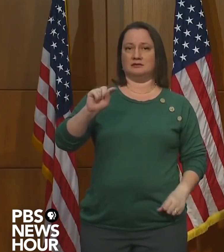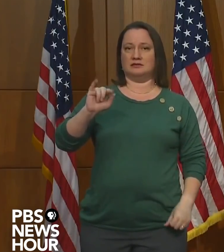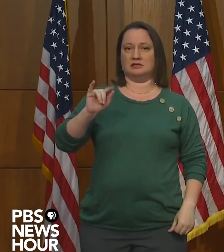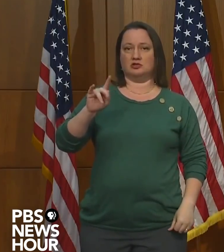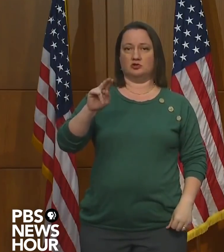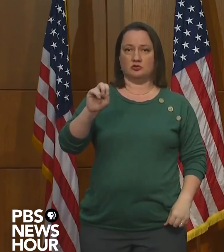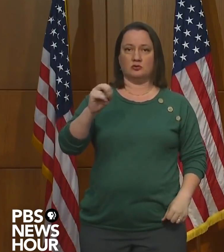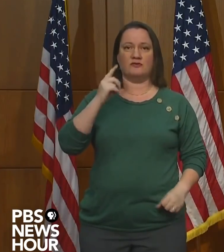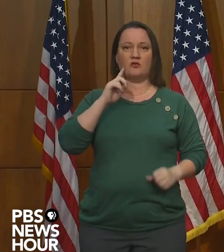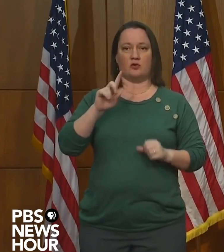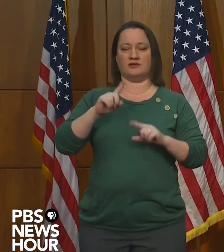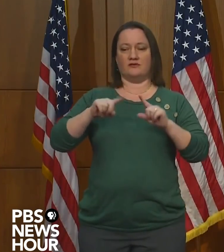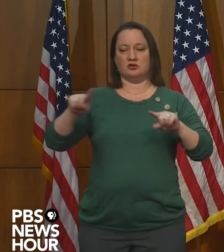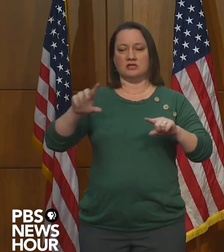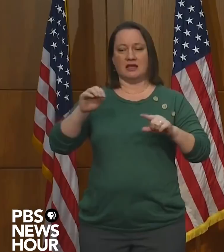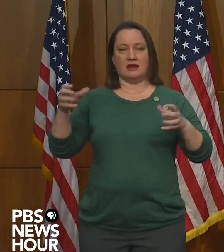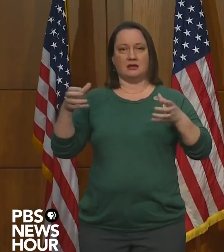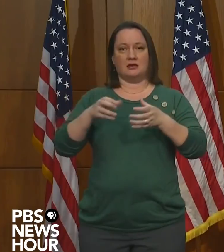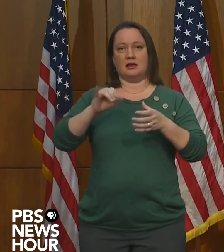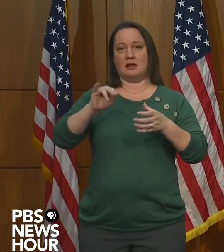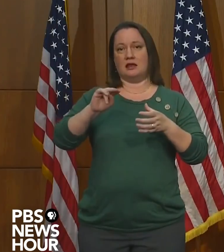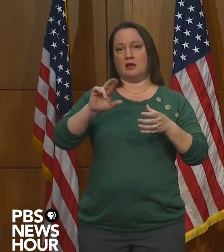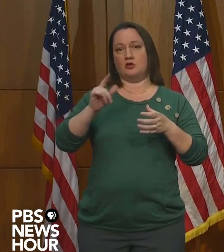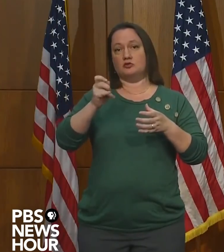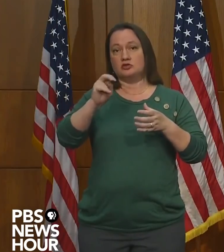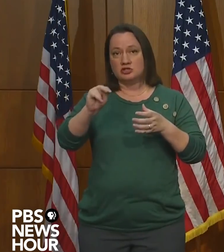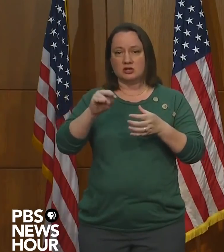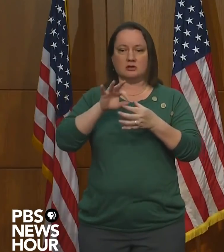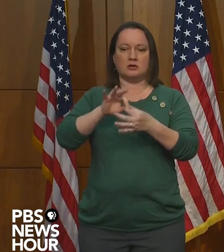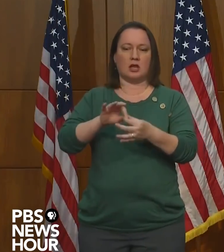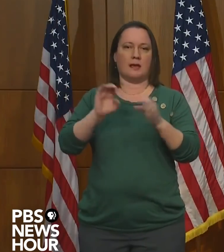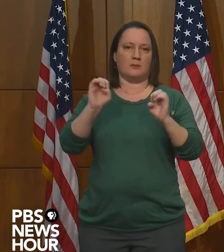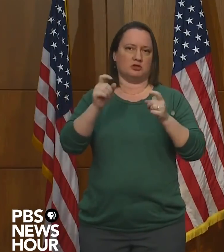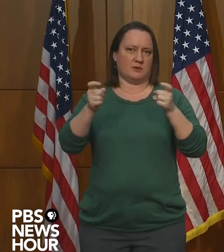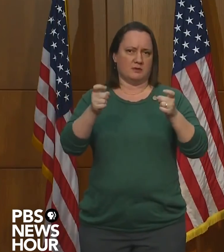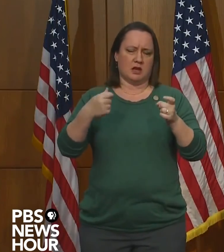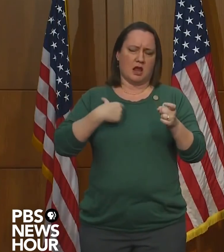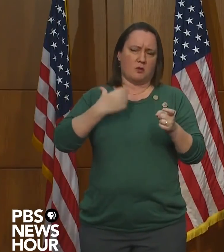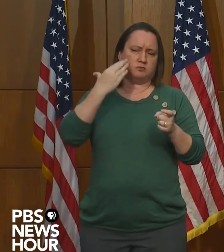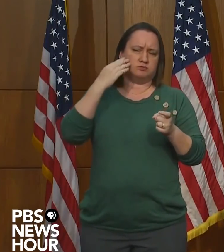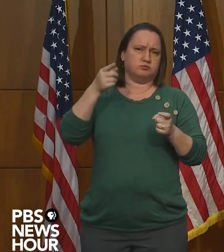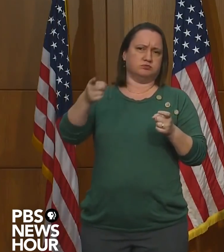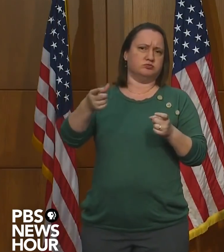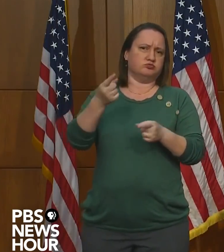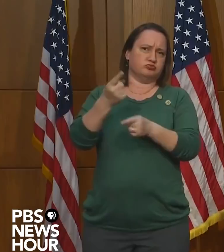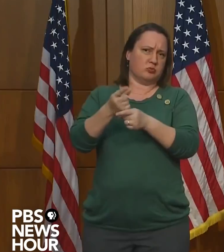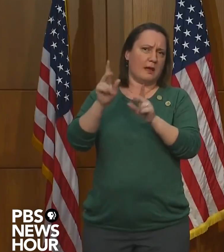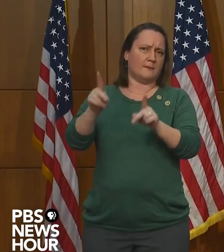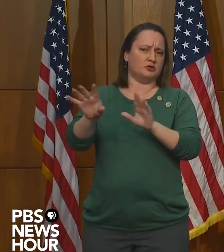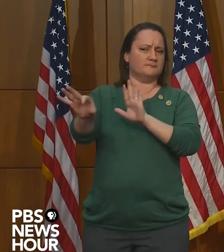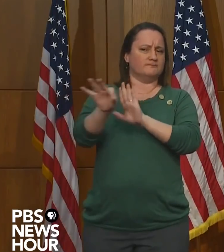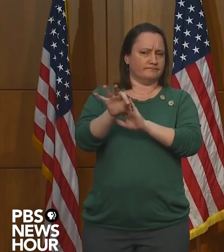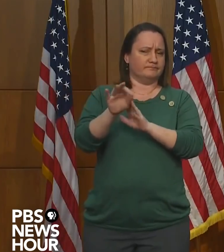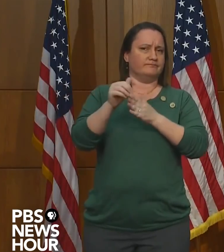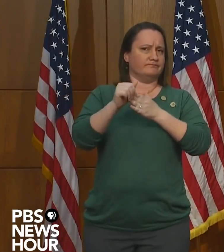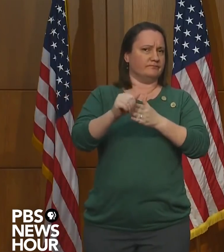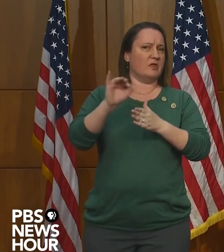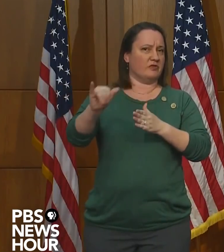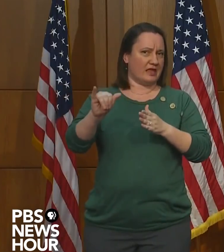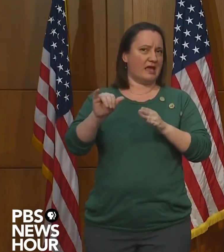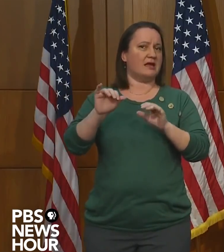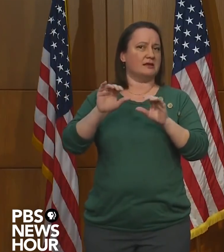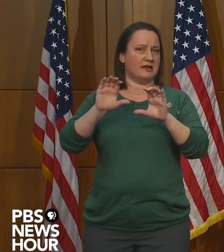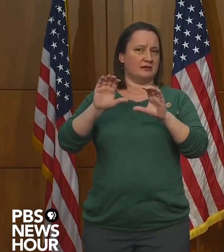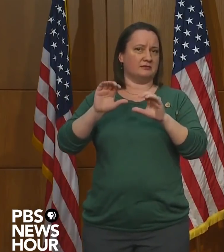Emergency Management. I am confident that he is the right person to lead that agency as we continue to deal